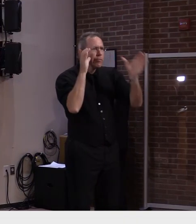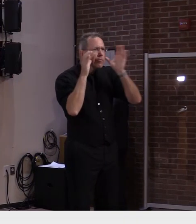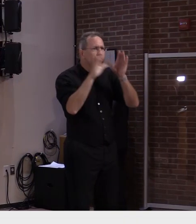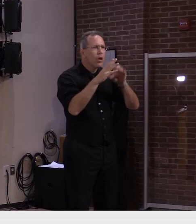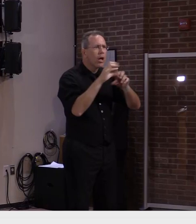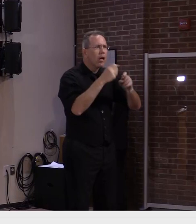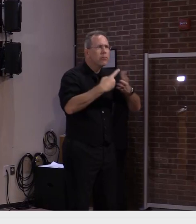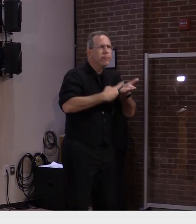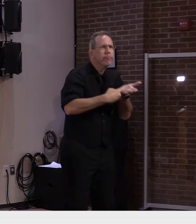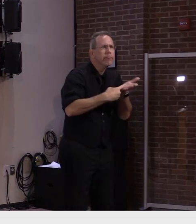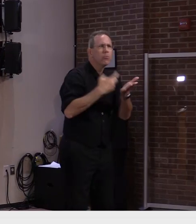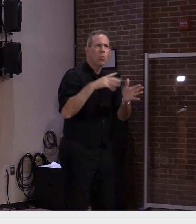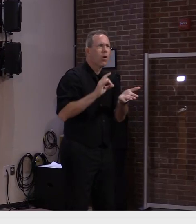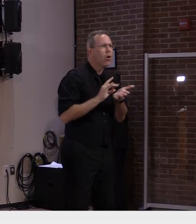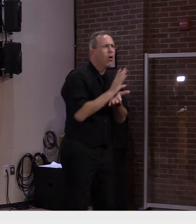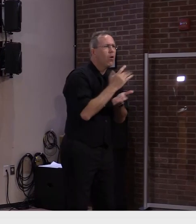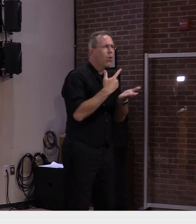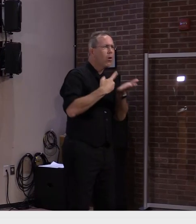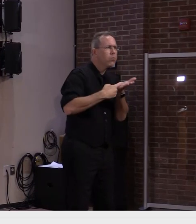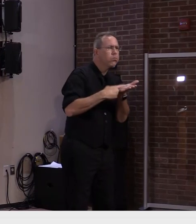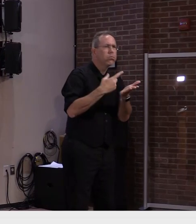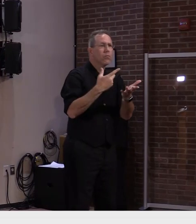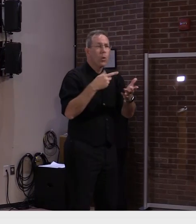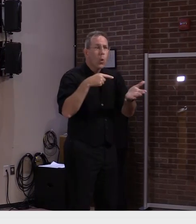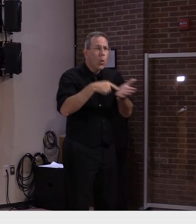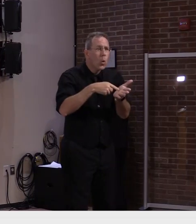process that they'll make the right decisions.